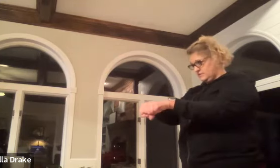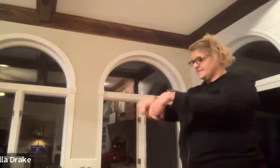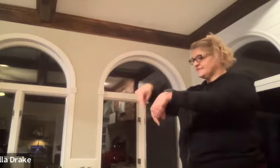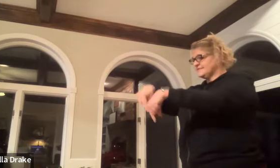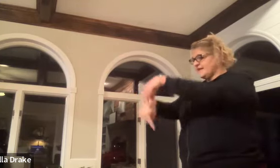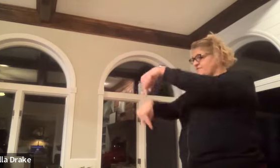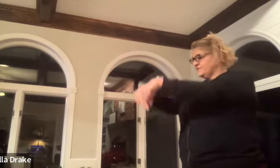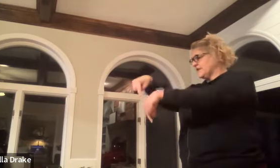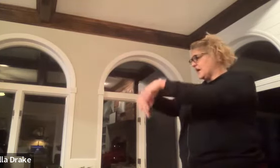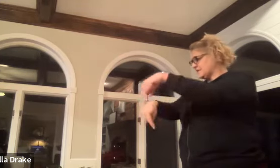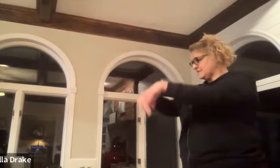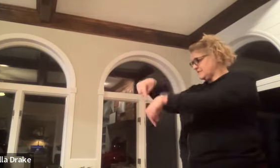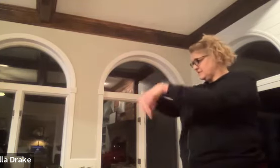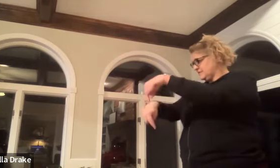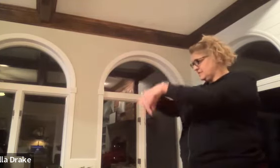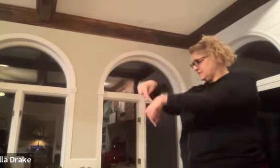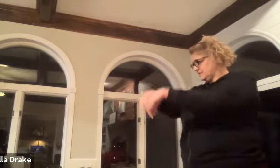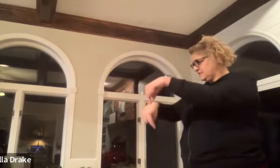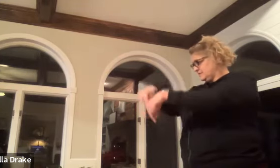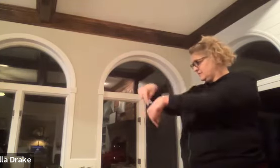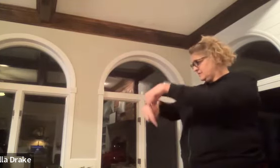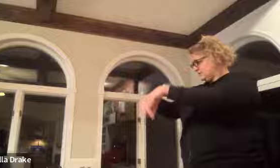this is a sign for socks it's